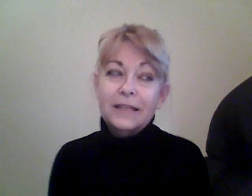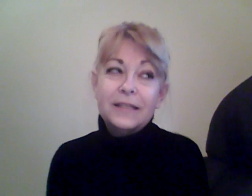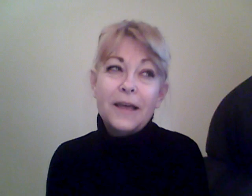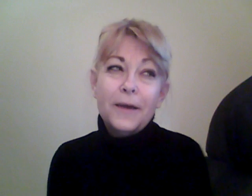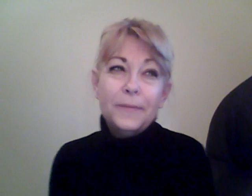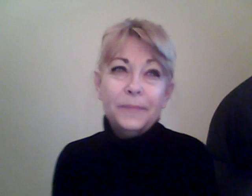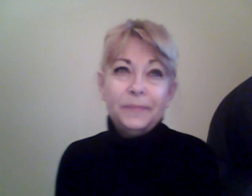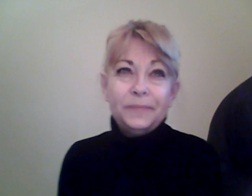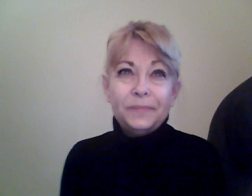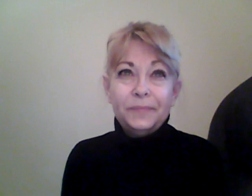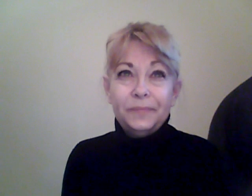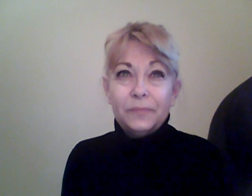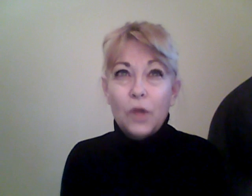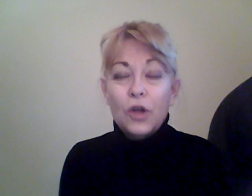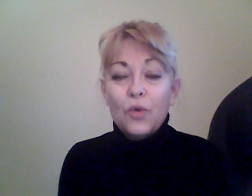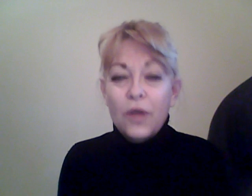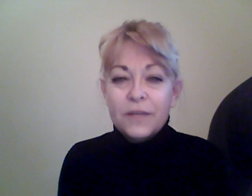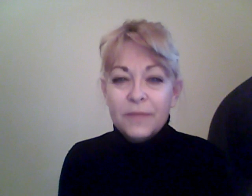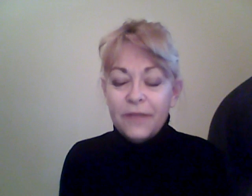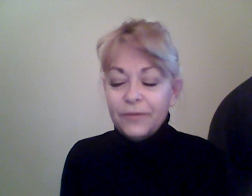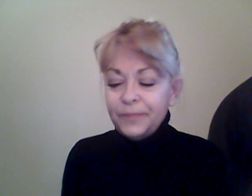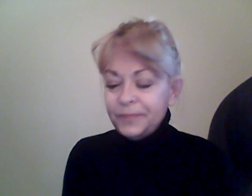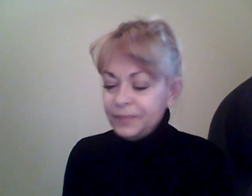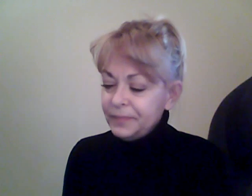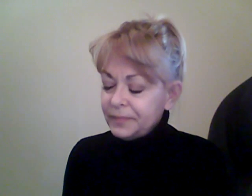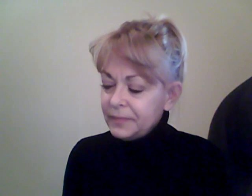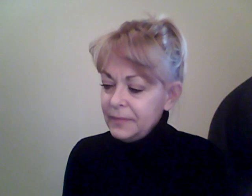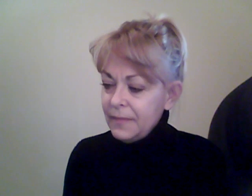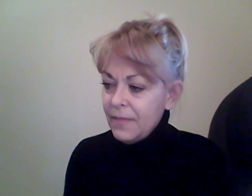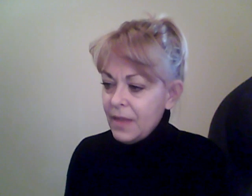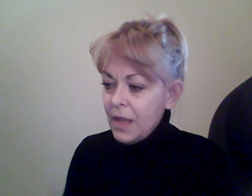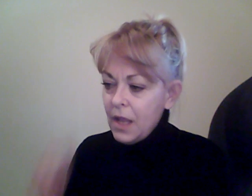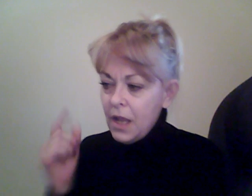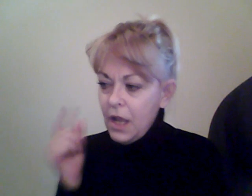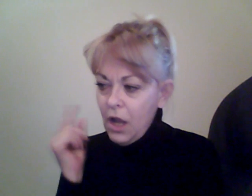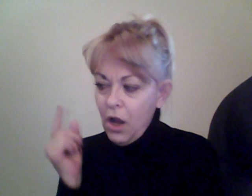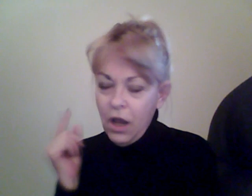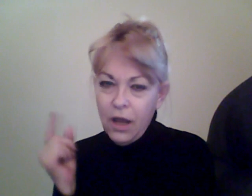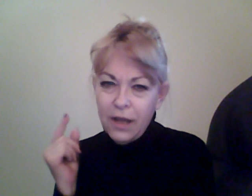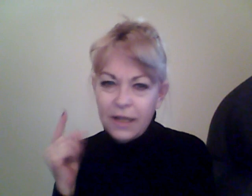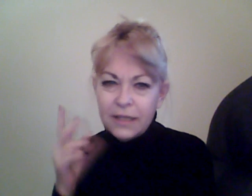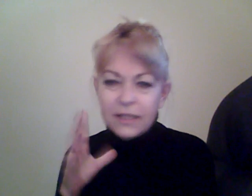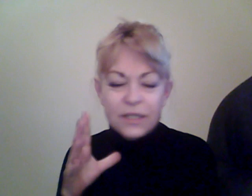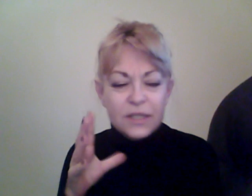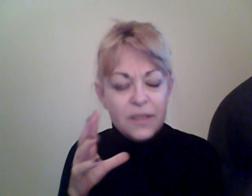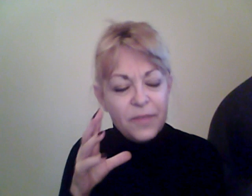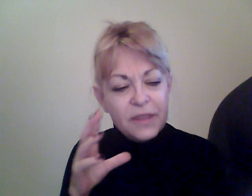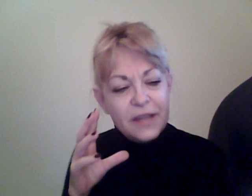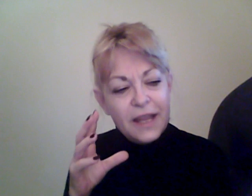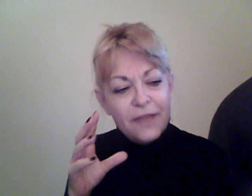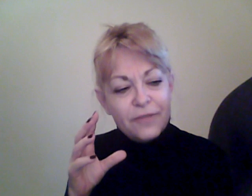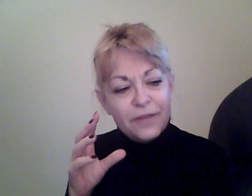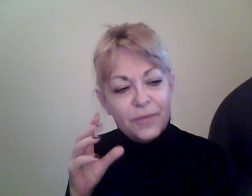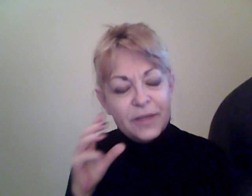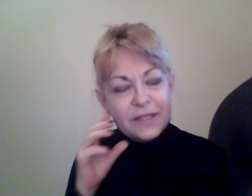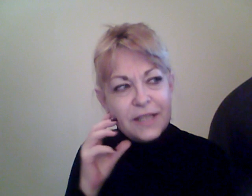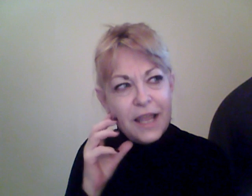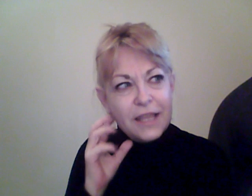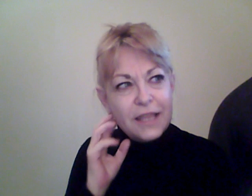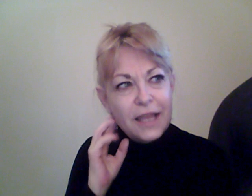um, on a quantum level, this is something that I have with everybody saying that